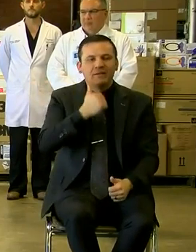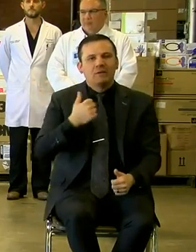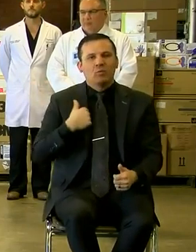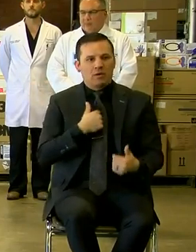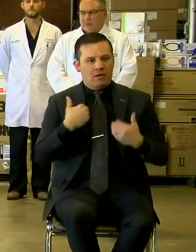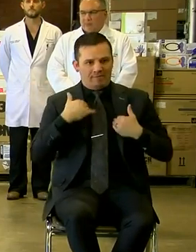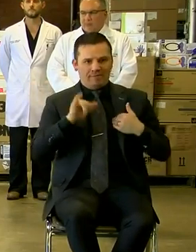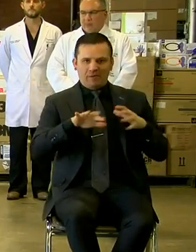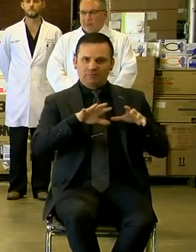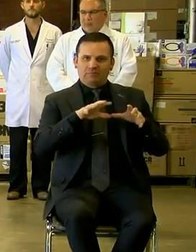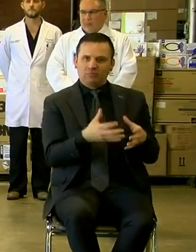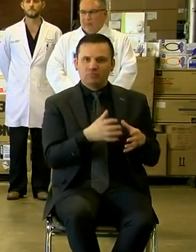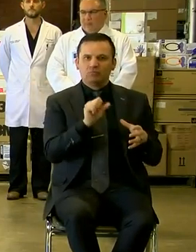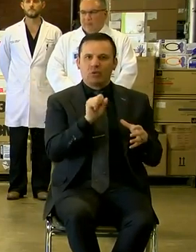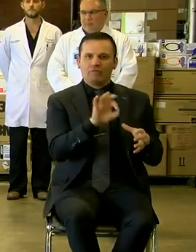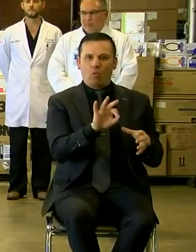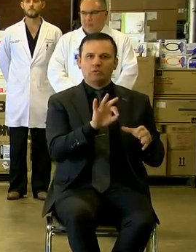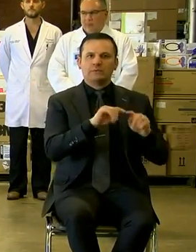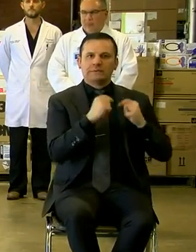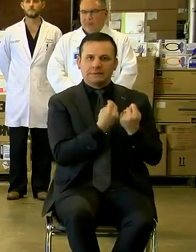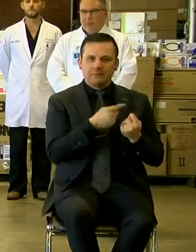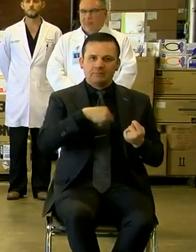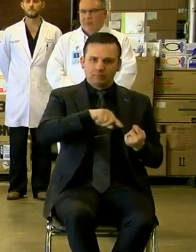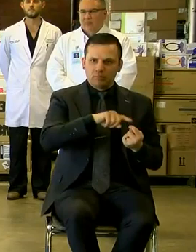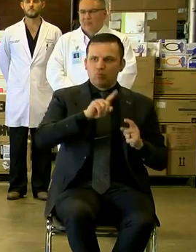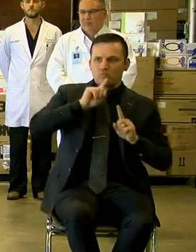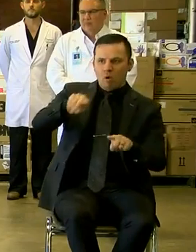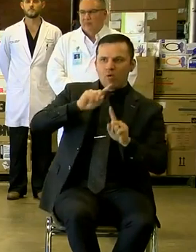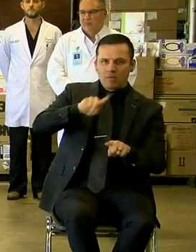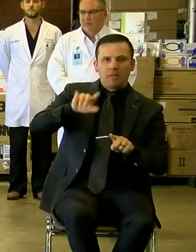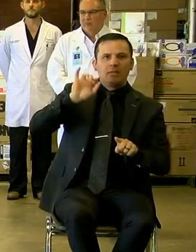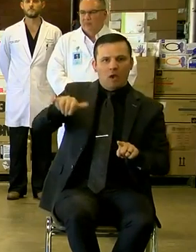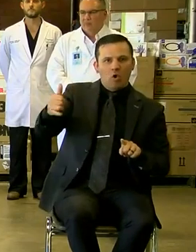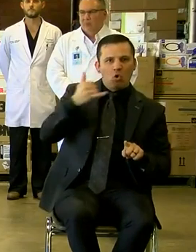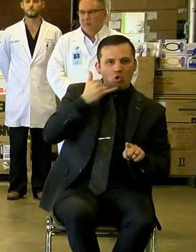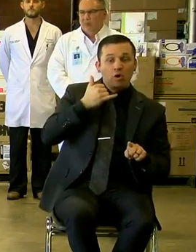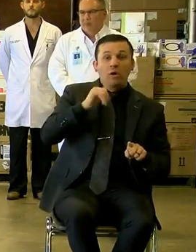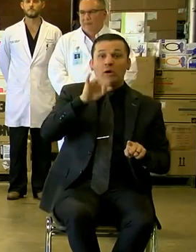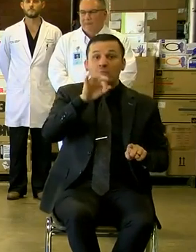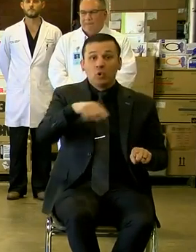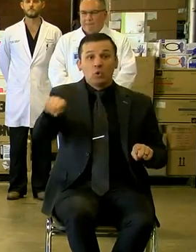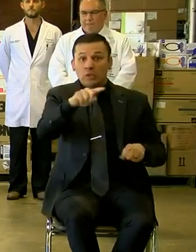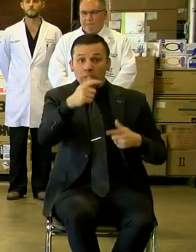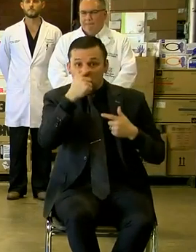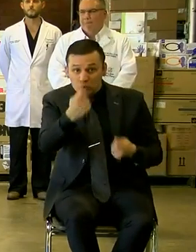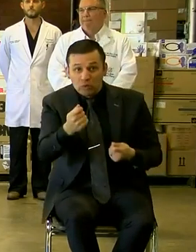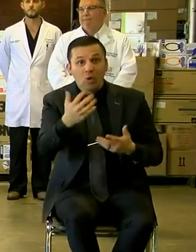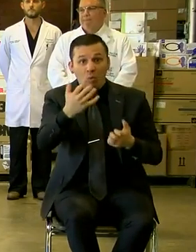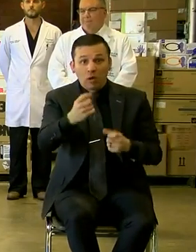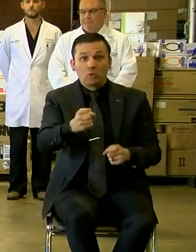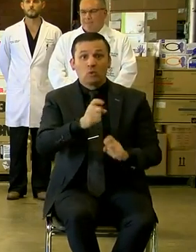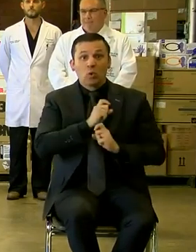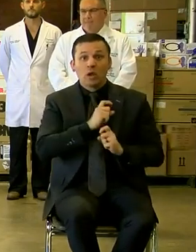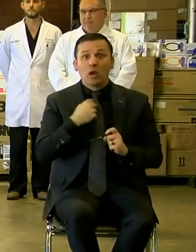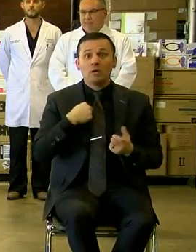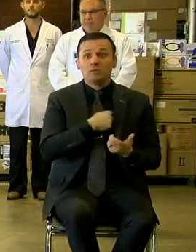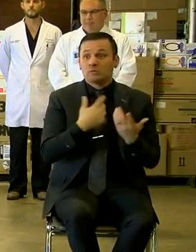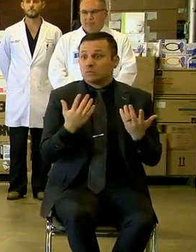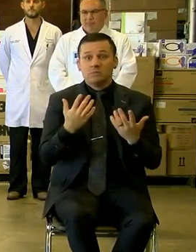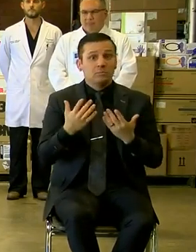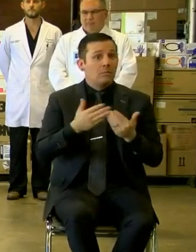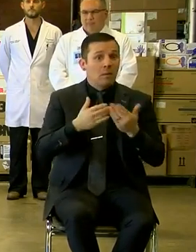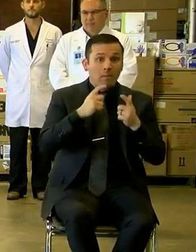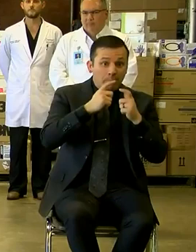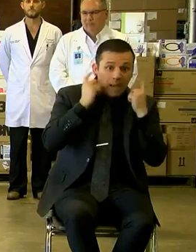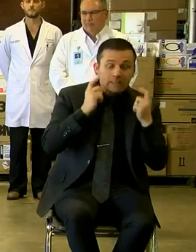Strike Force team who is responsive to those calls. If you are interested in donating anything, it could be masks,